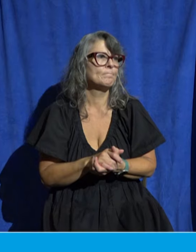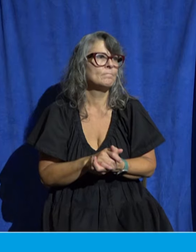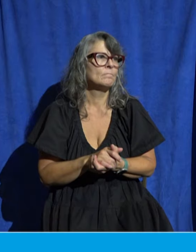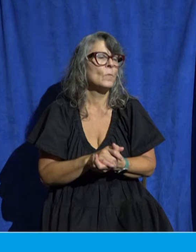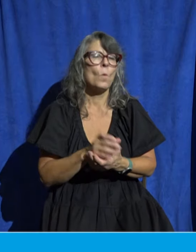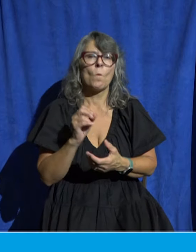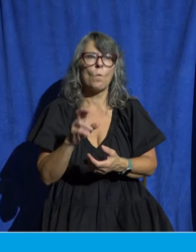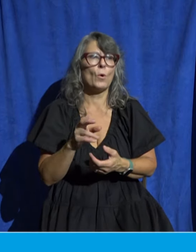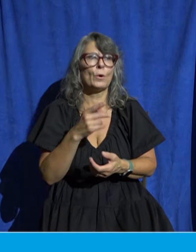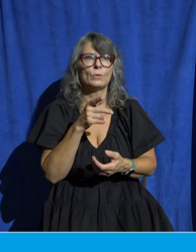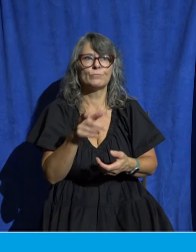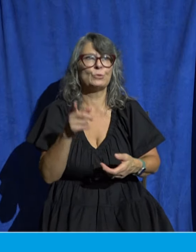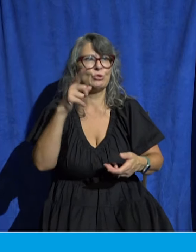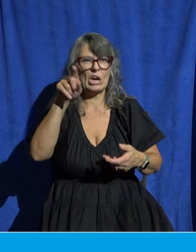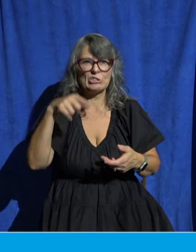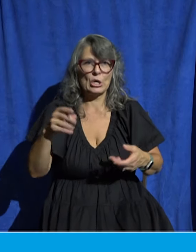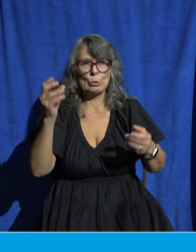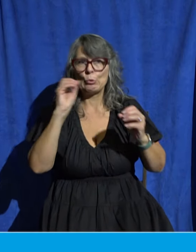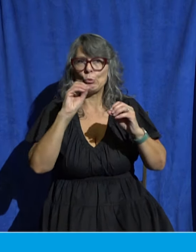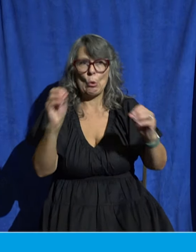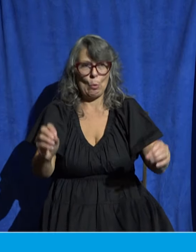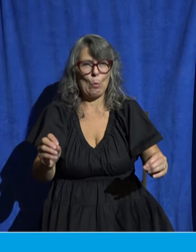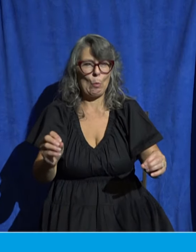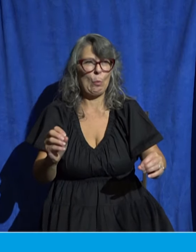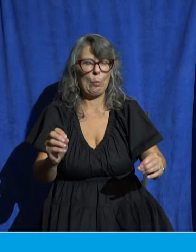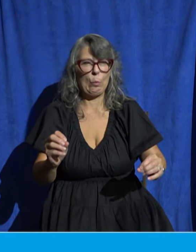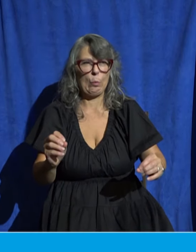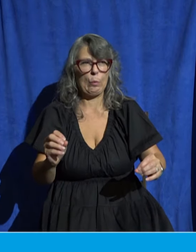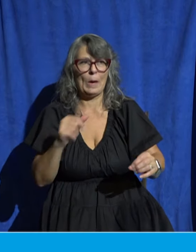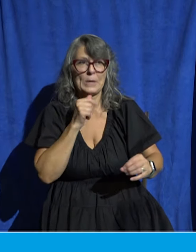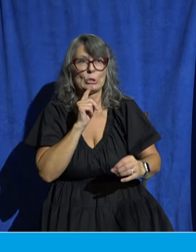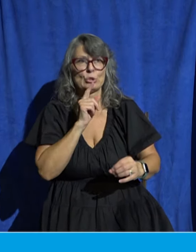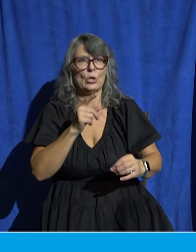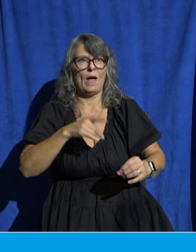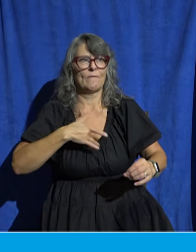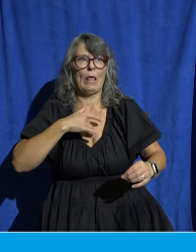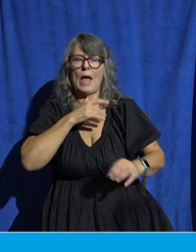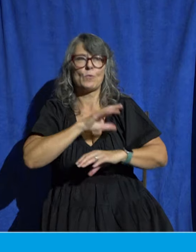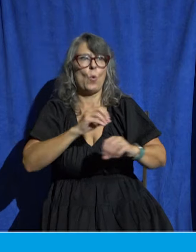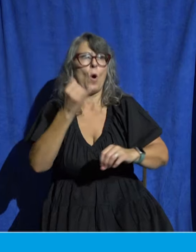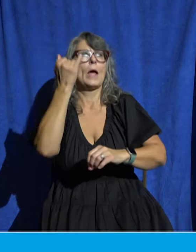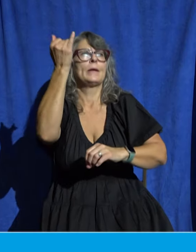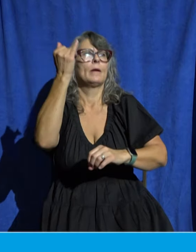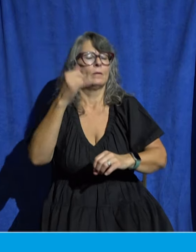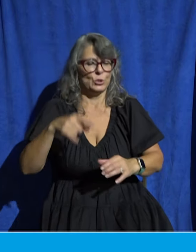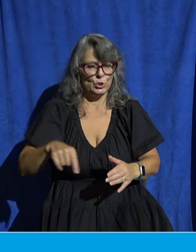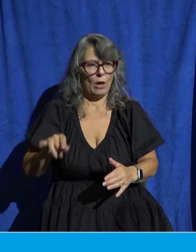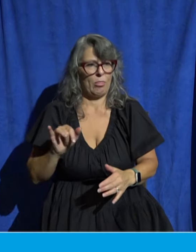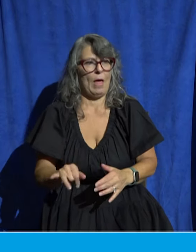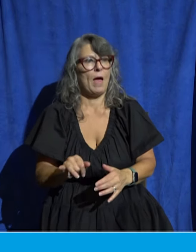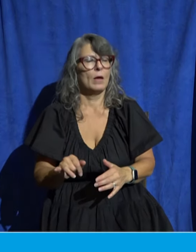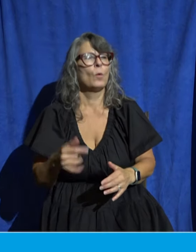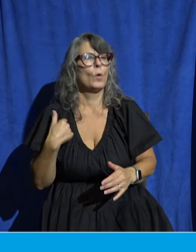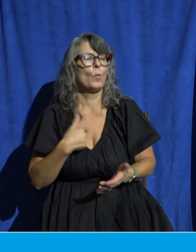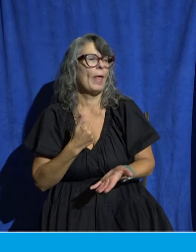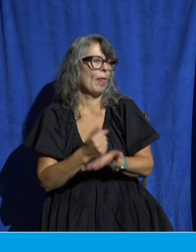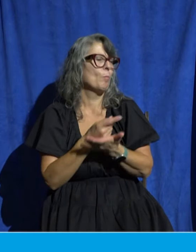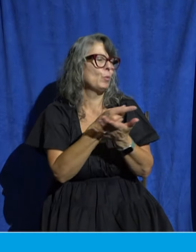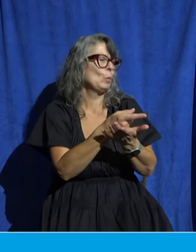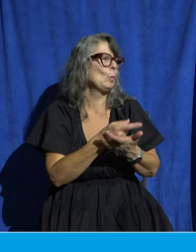we'll help you with that it's not committing you to serve this is just an exploratory step and our goal this fall will be to pray that